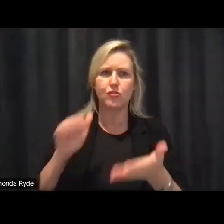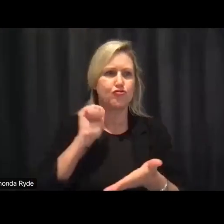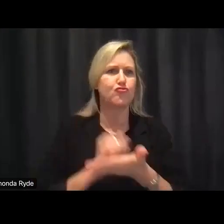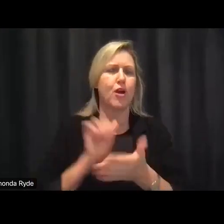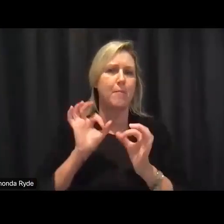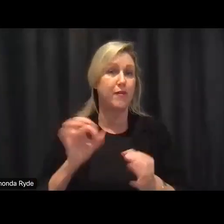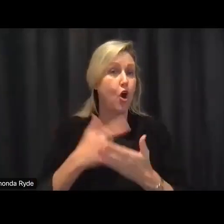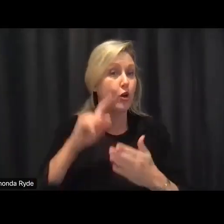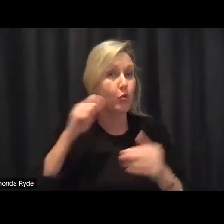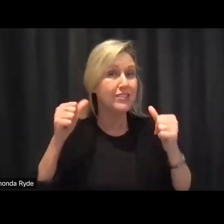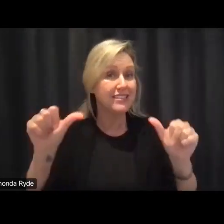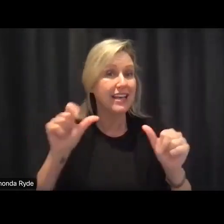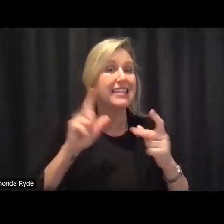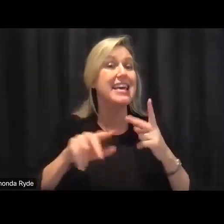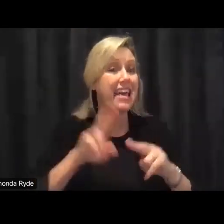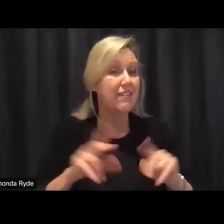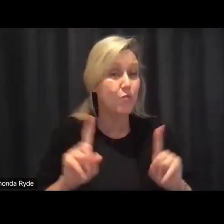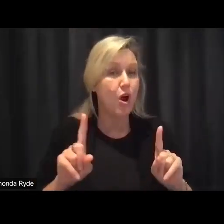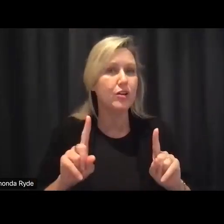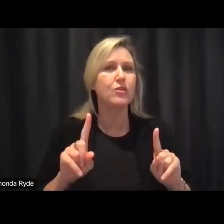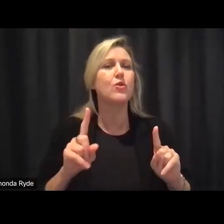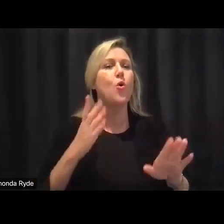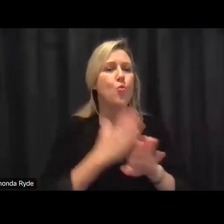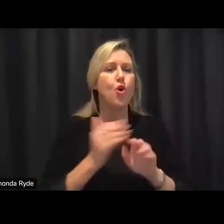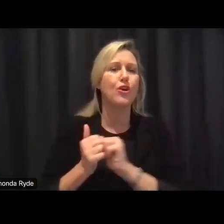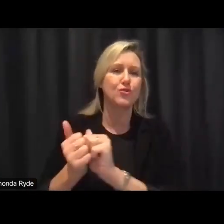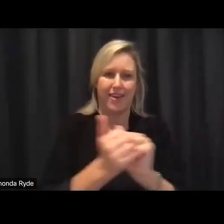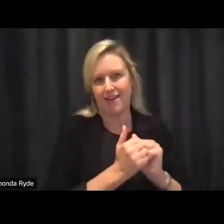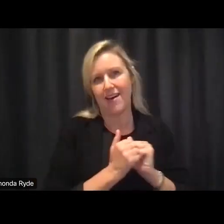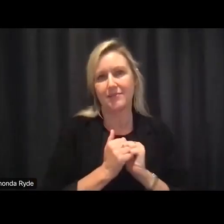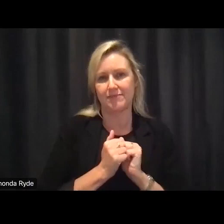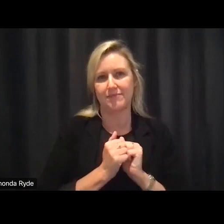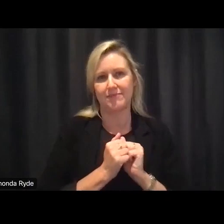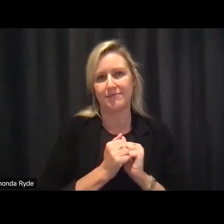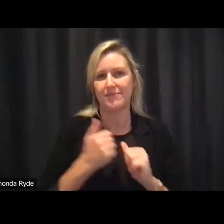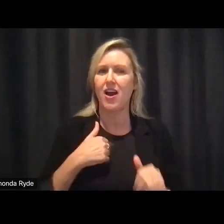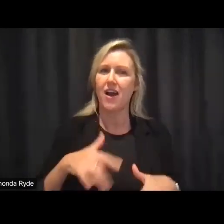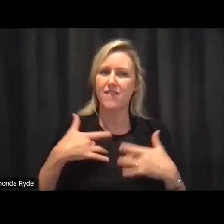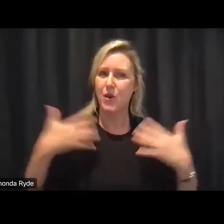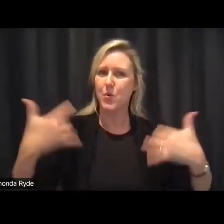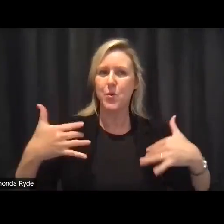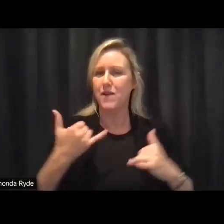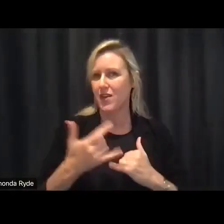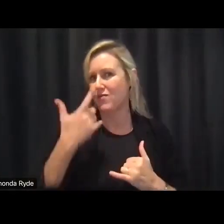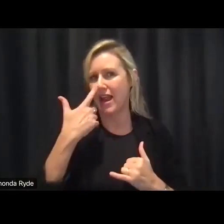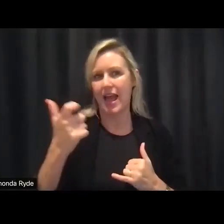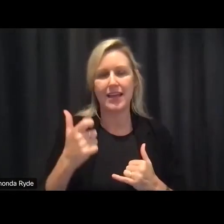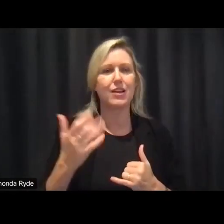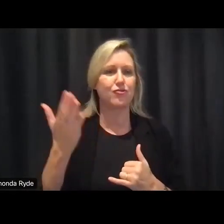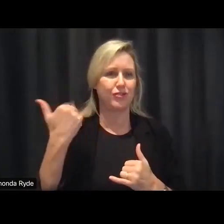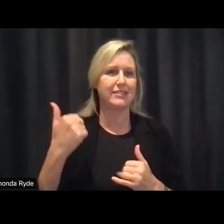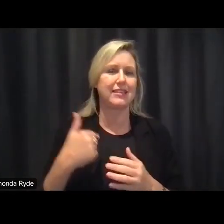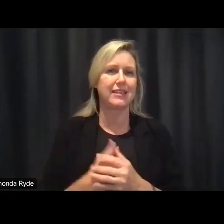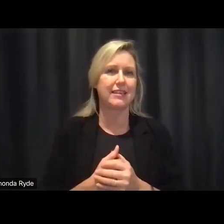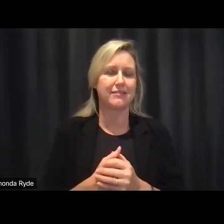together um i've been an enormous privilege uh um spot in the last few years to see what